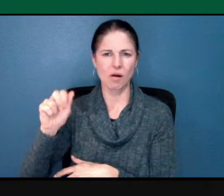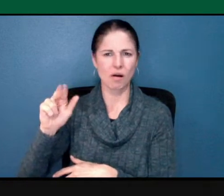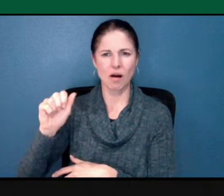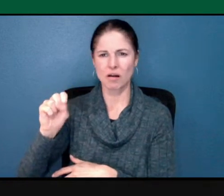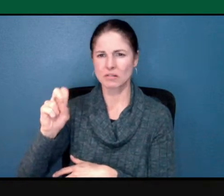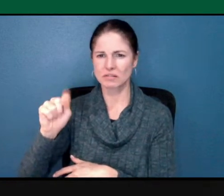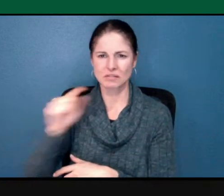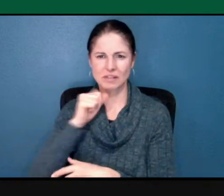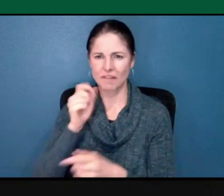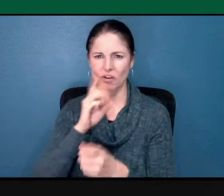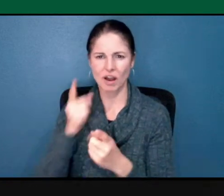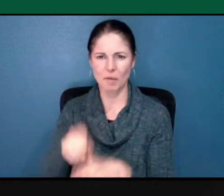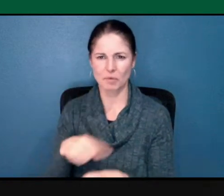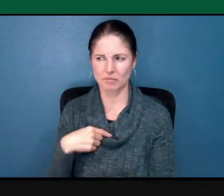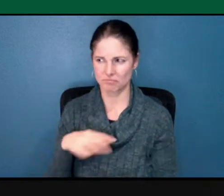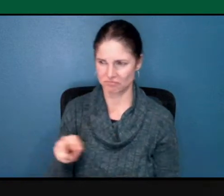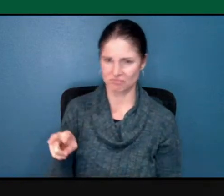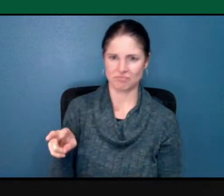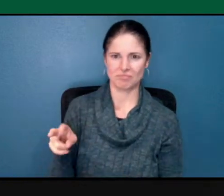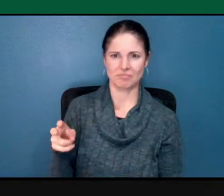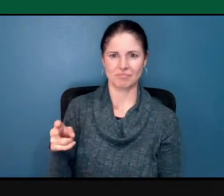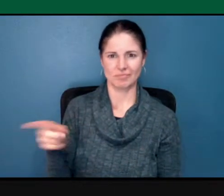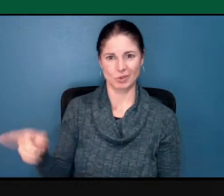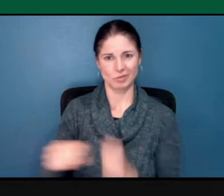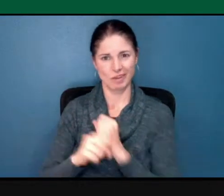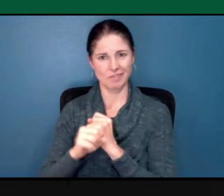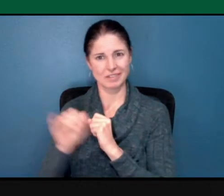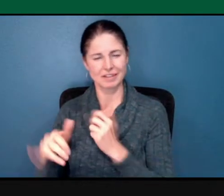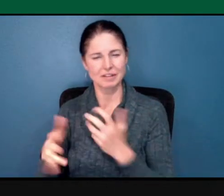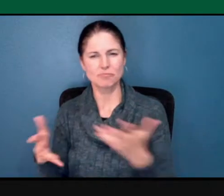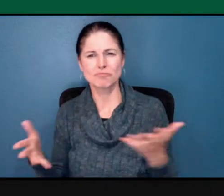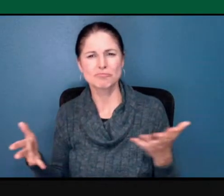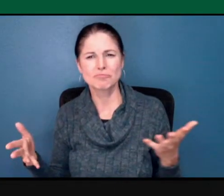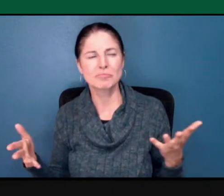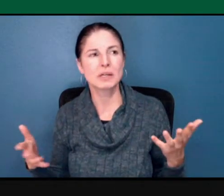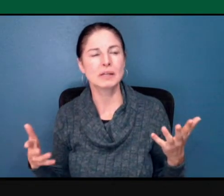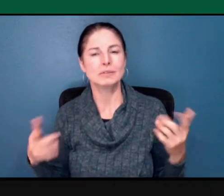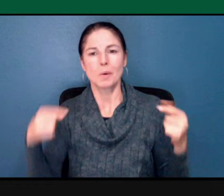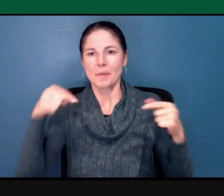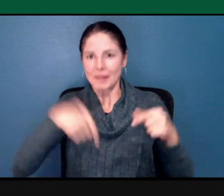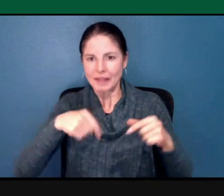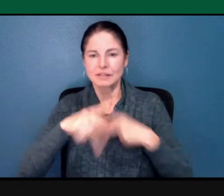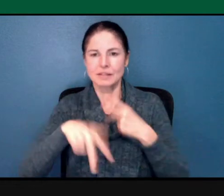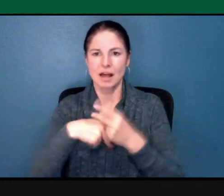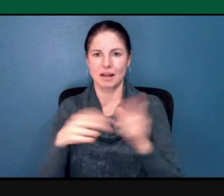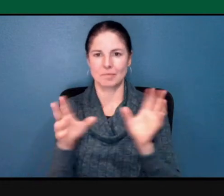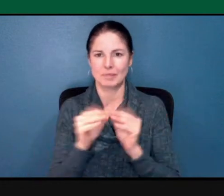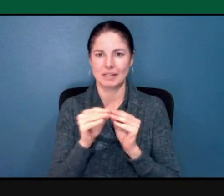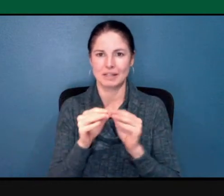a forum like this is crucial because if we don't have